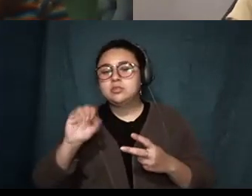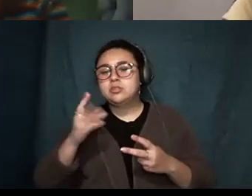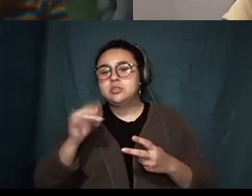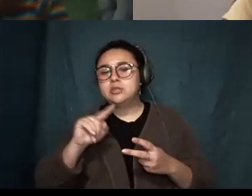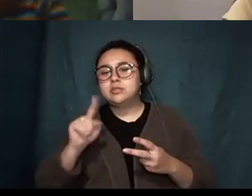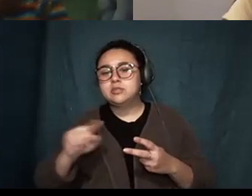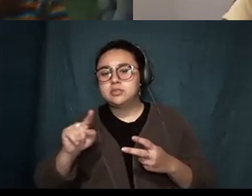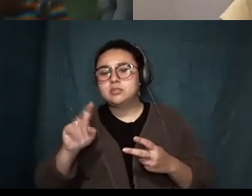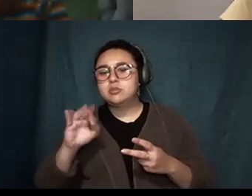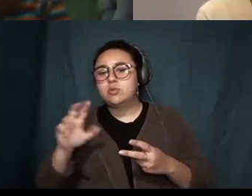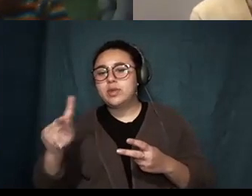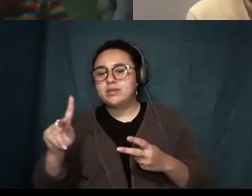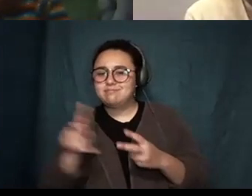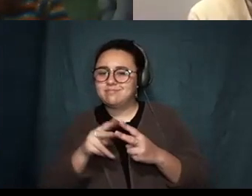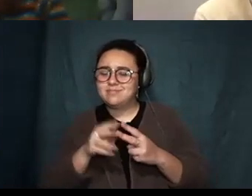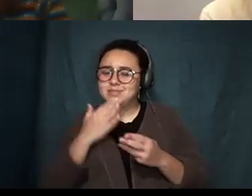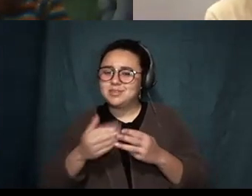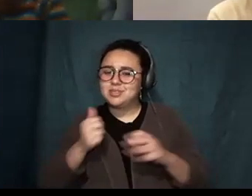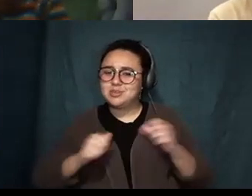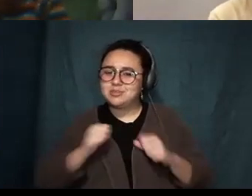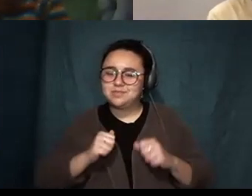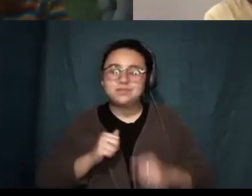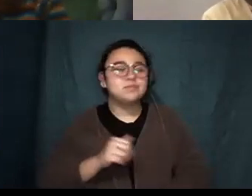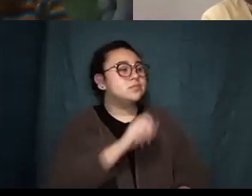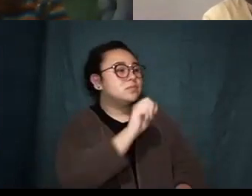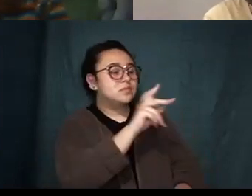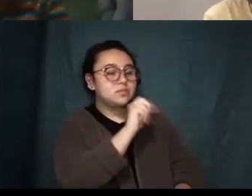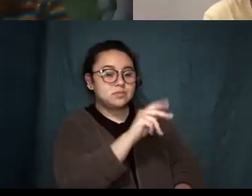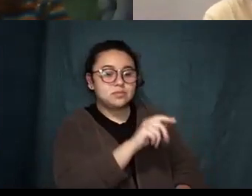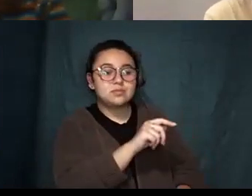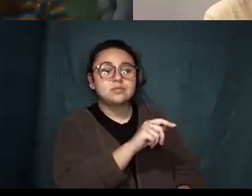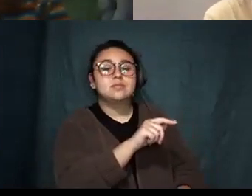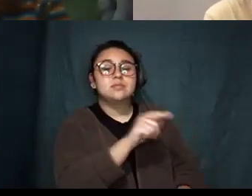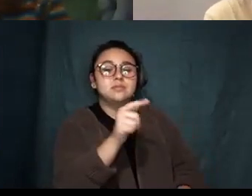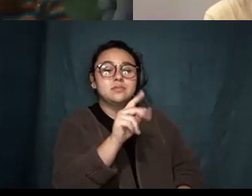thanks okay and so Kava close us out on this question